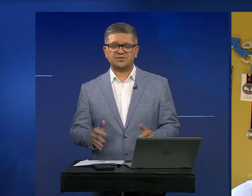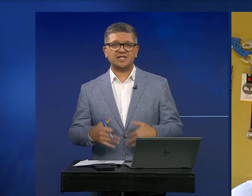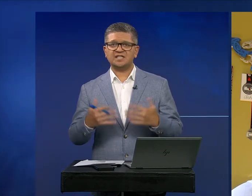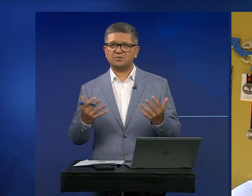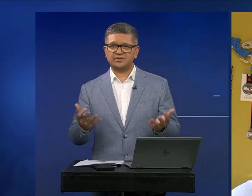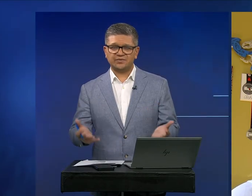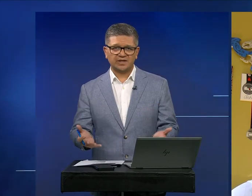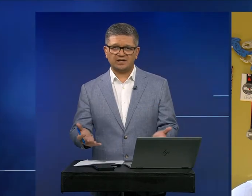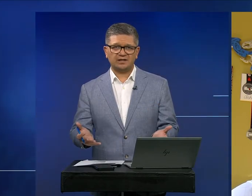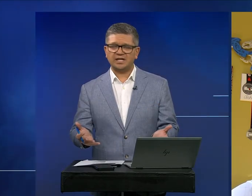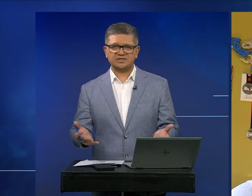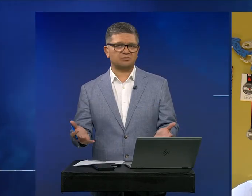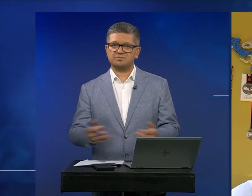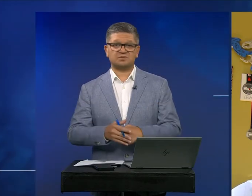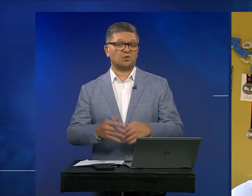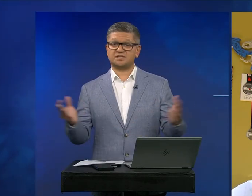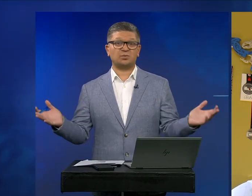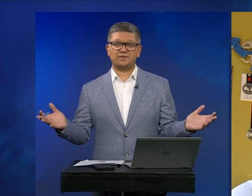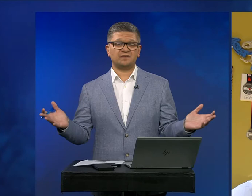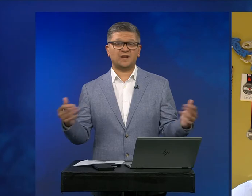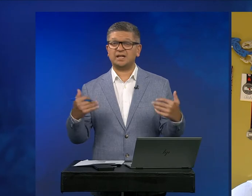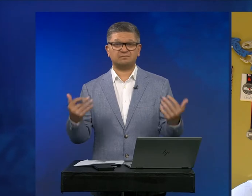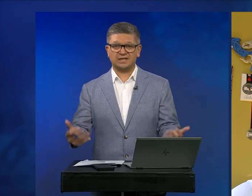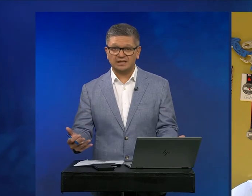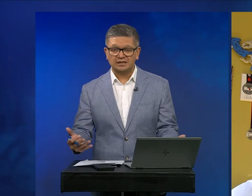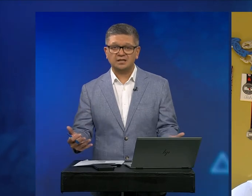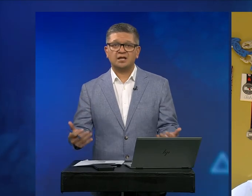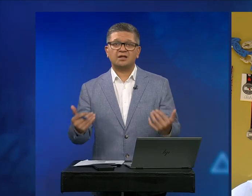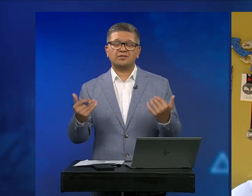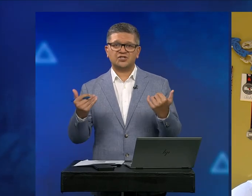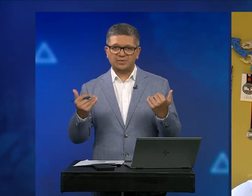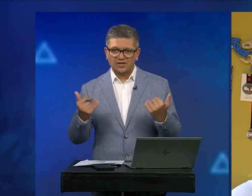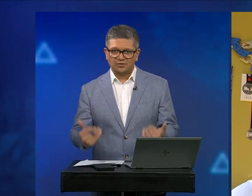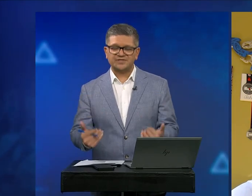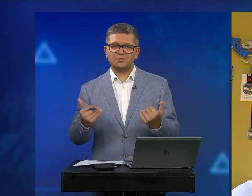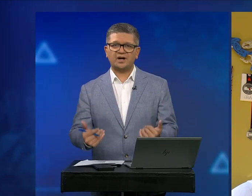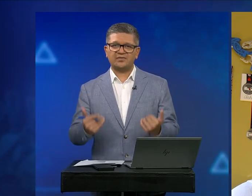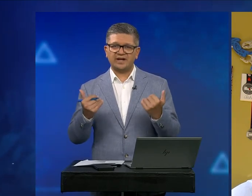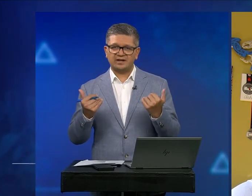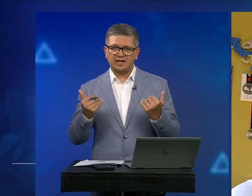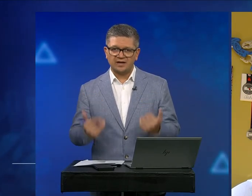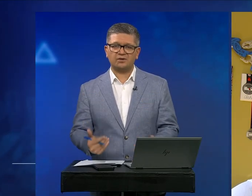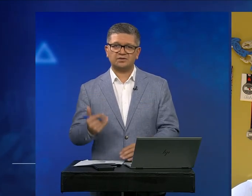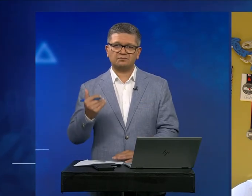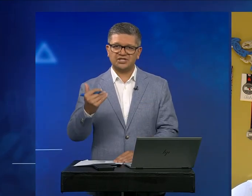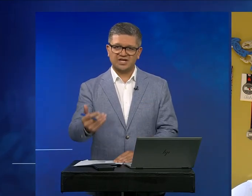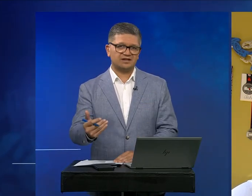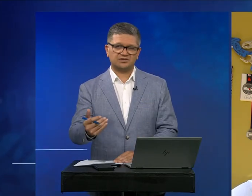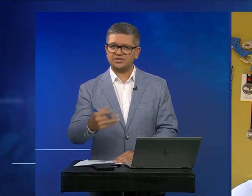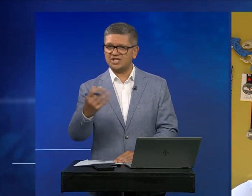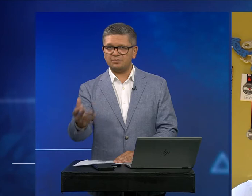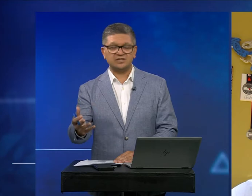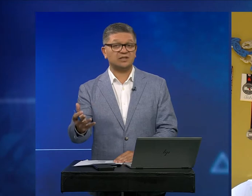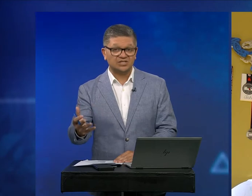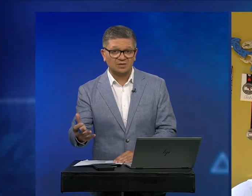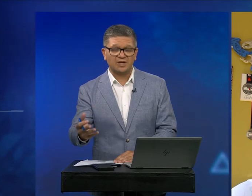are presenting with any symptoms whatsoever, feeling ill, there should be no reason why they cannot reach out